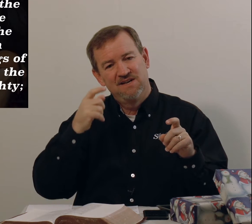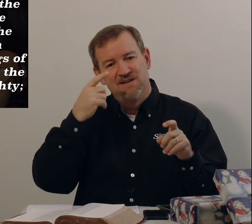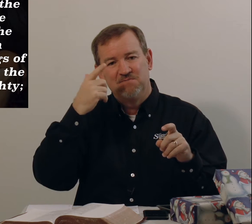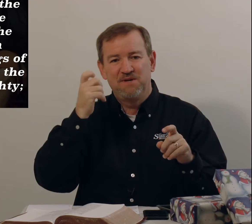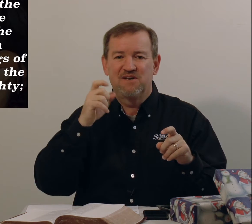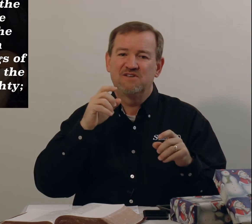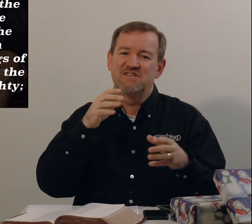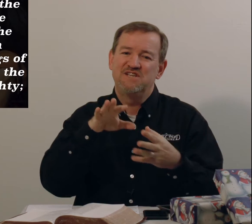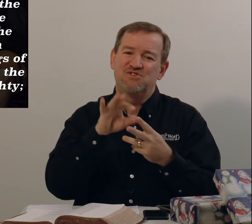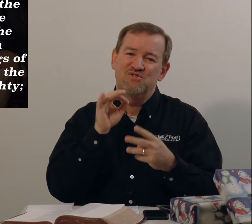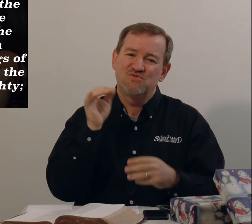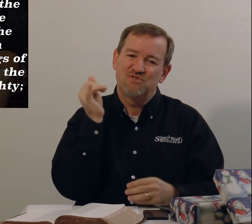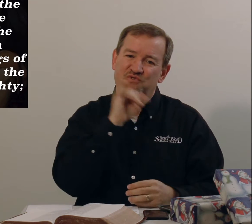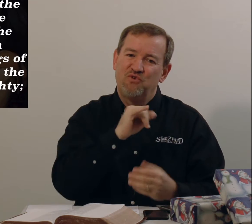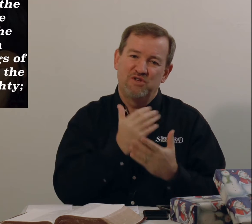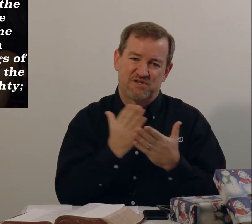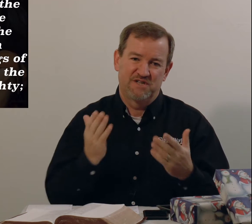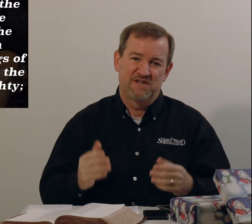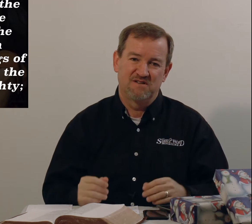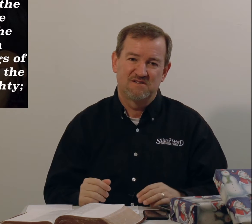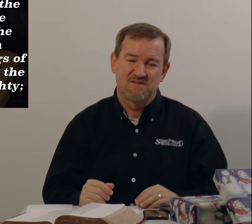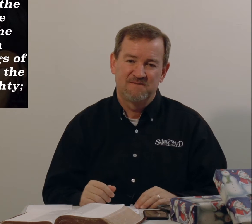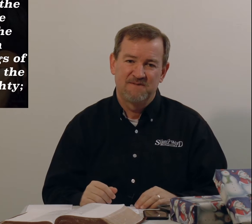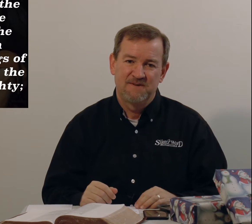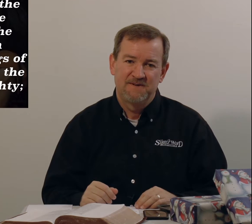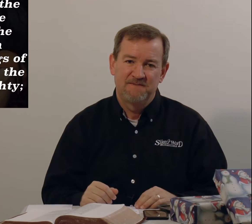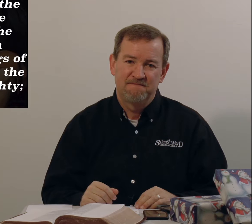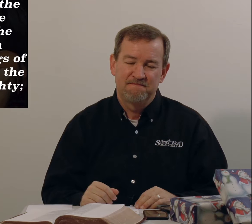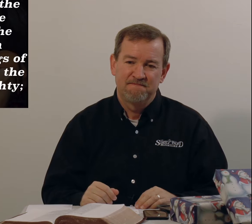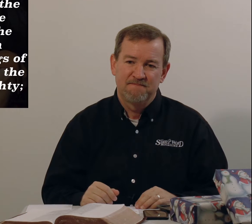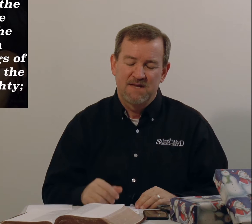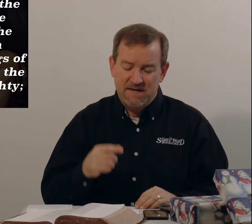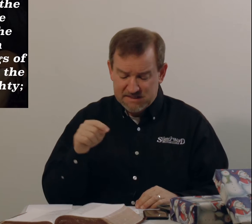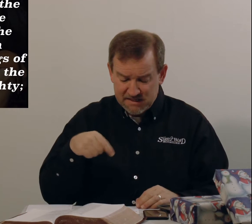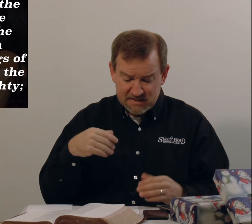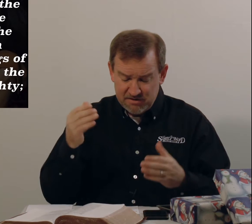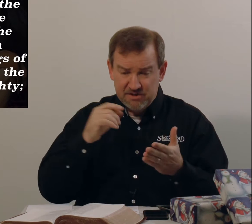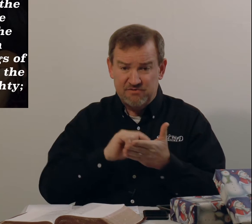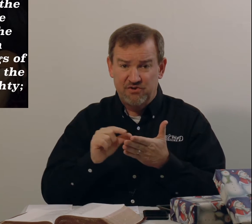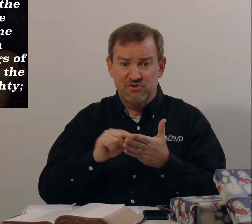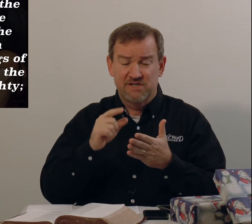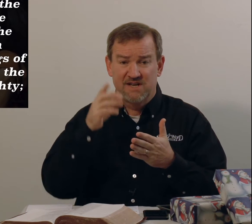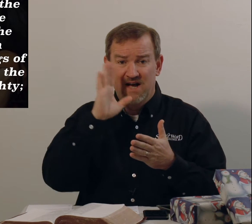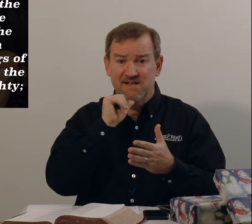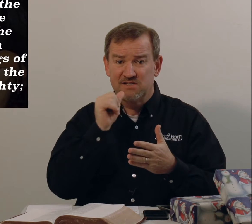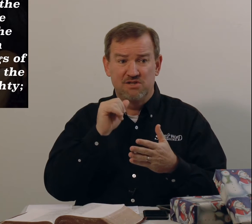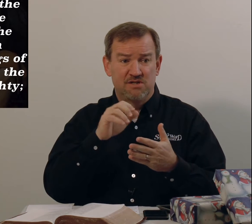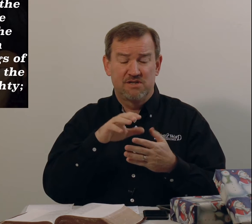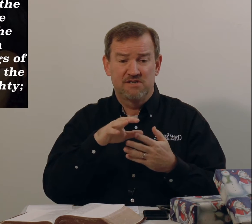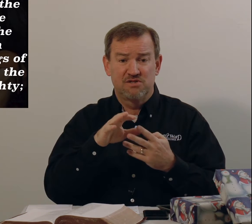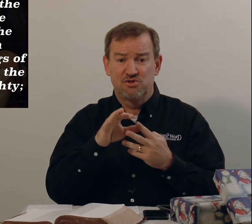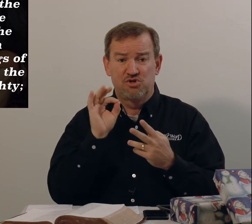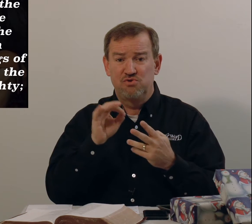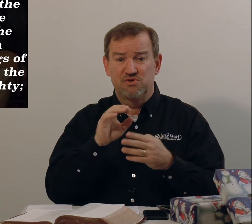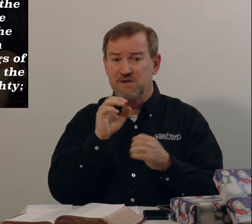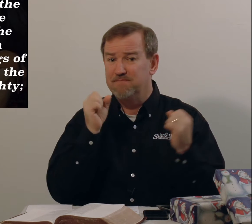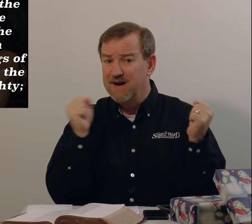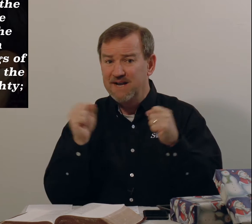Because he chooses foolish things. It says here in this verse that God doesn't, doesn't choose the mighty,